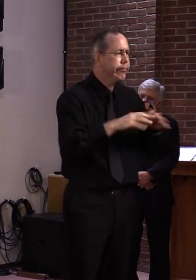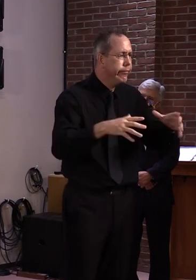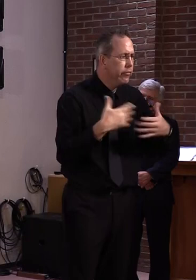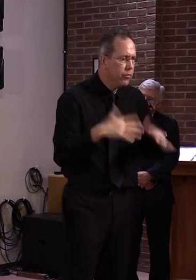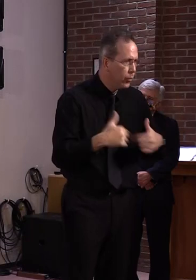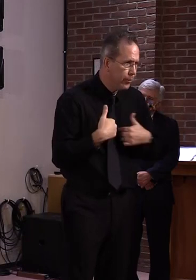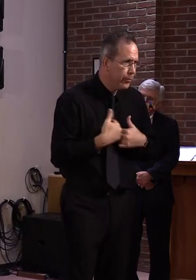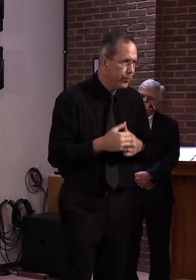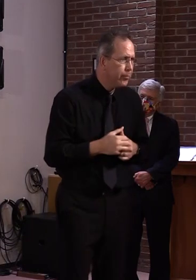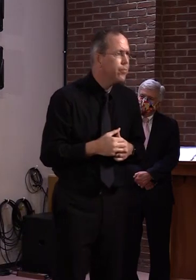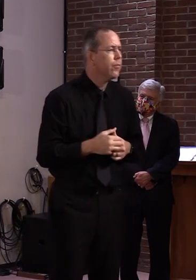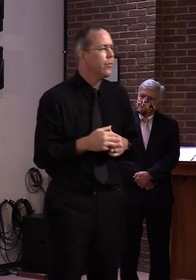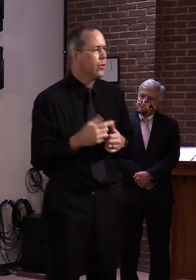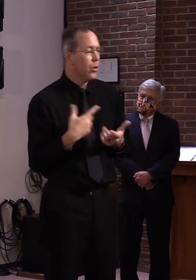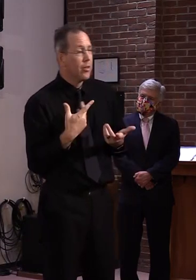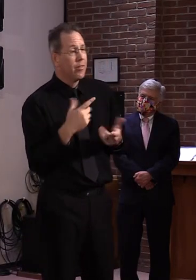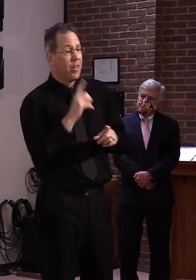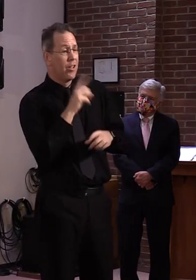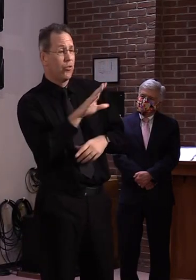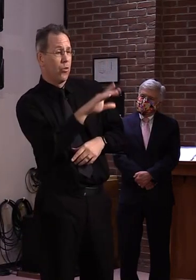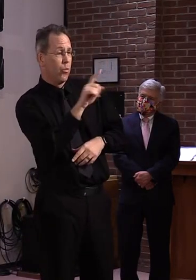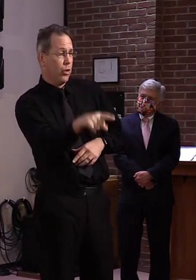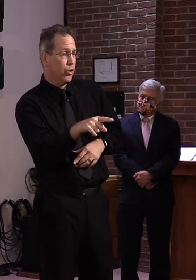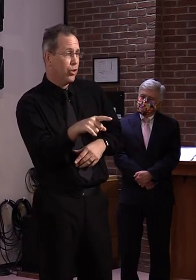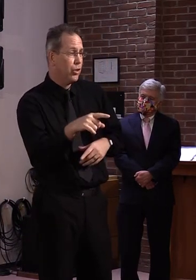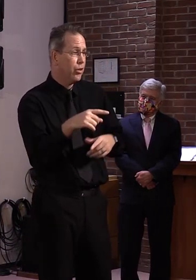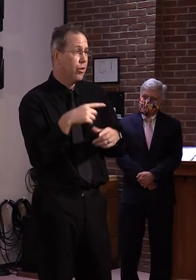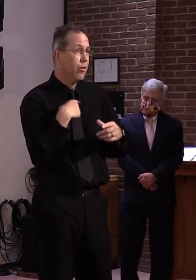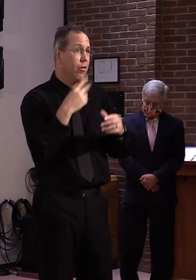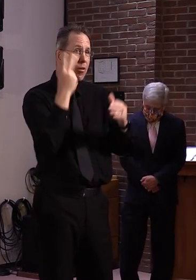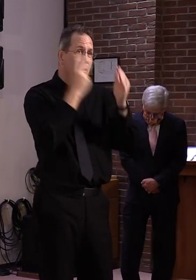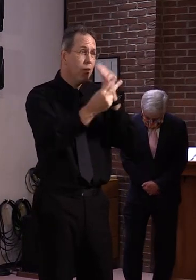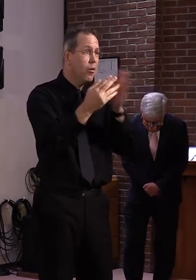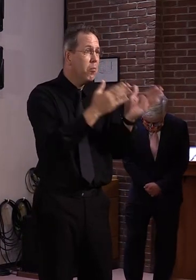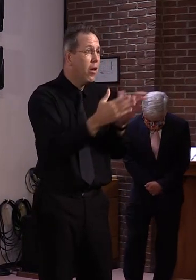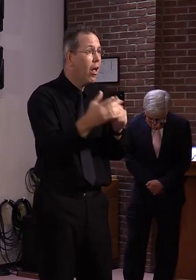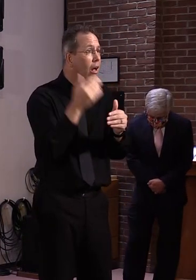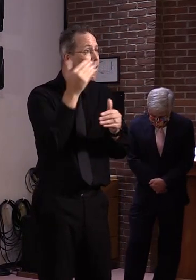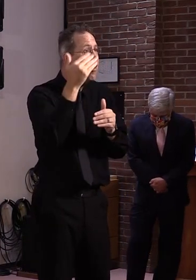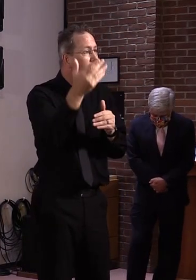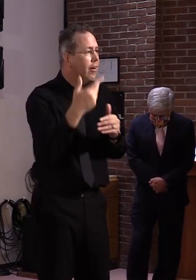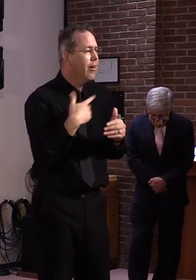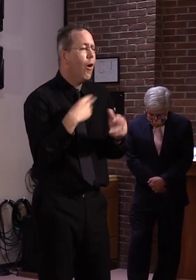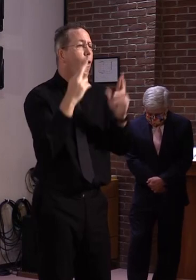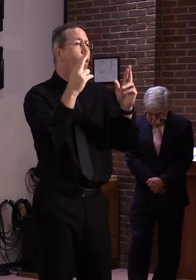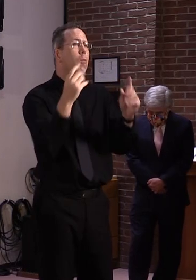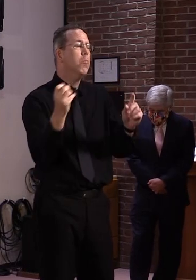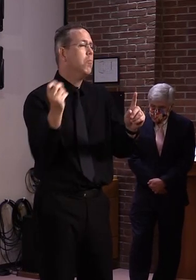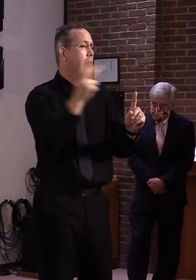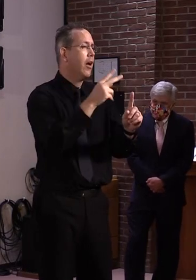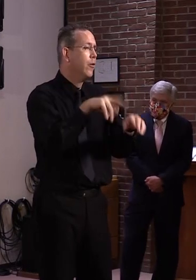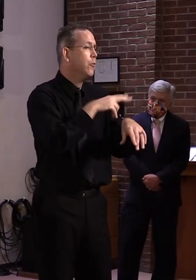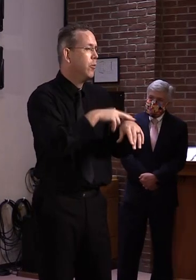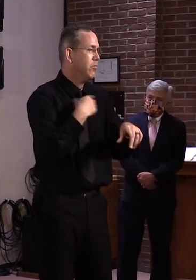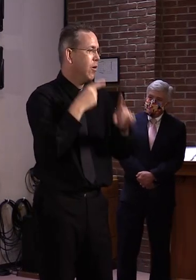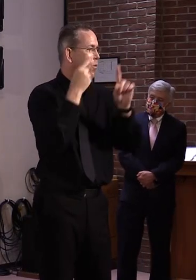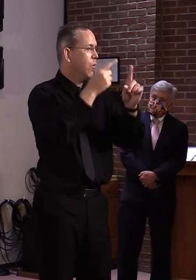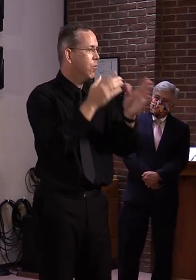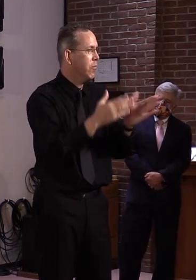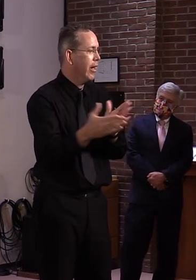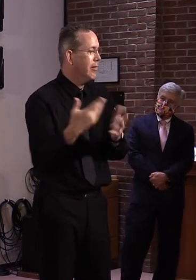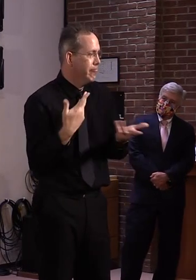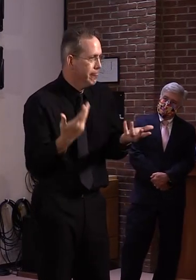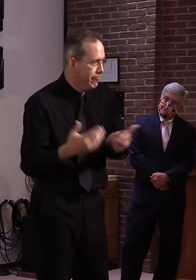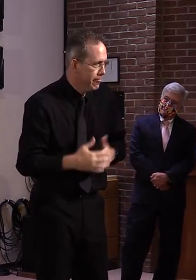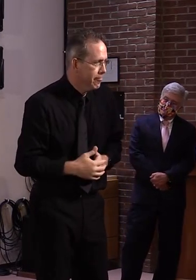Obviously, we want to get back to normal. We want to get back to 100 percent opening. I you know, it's just really hard to say at this